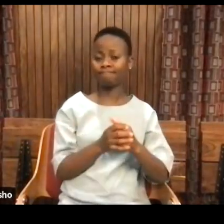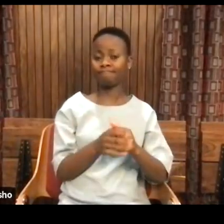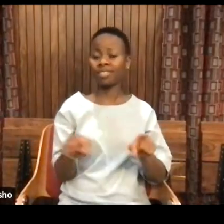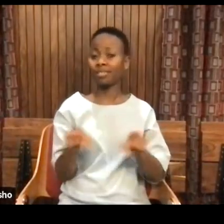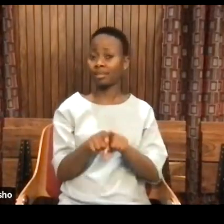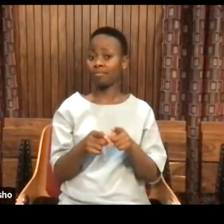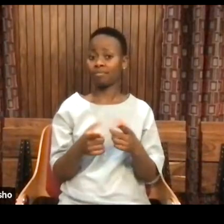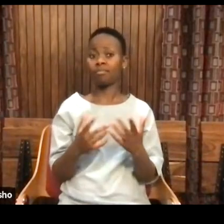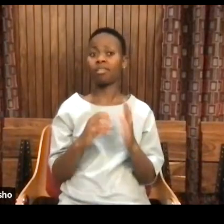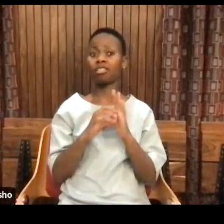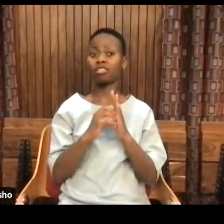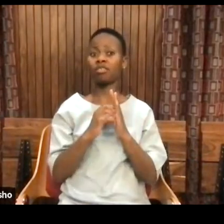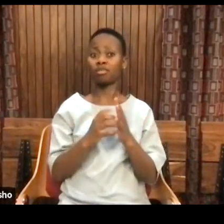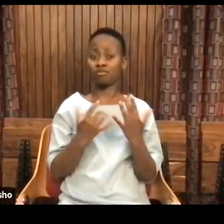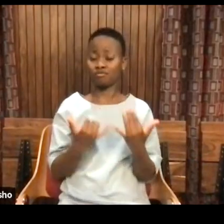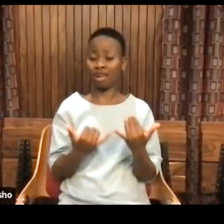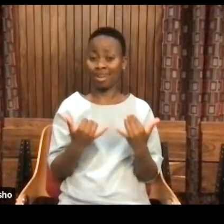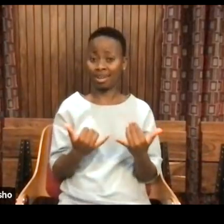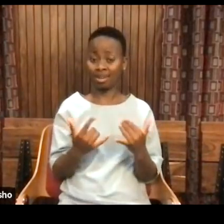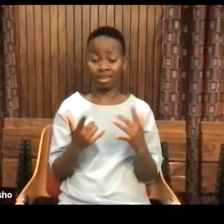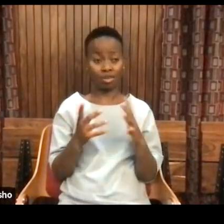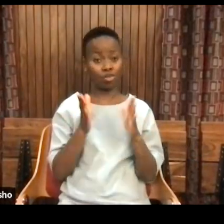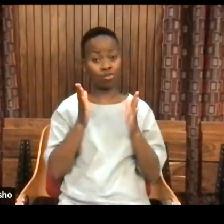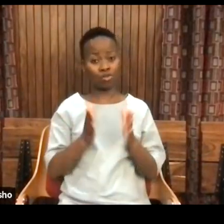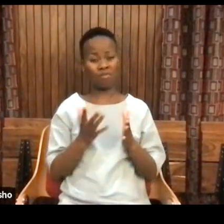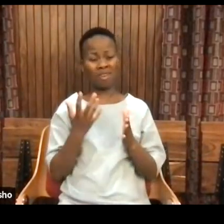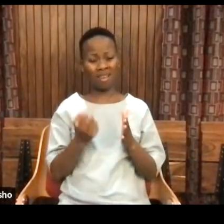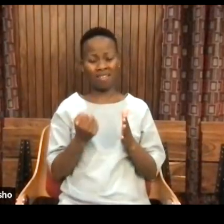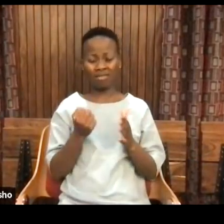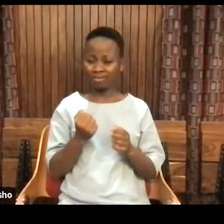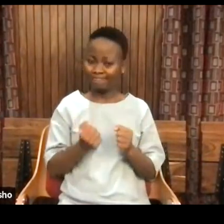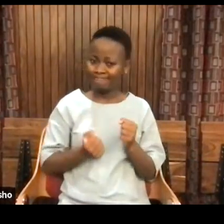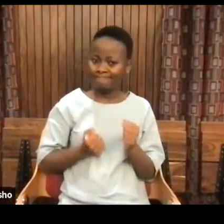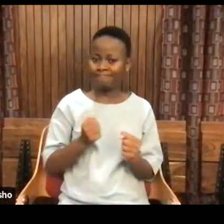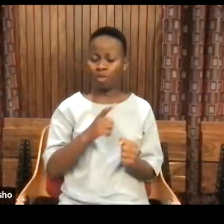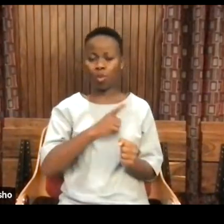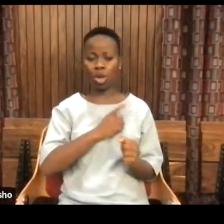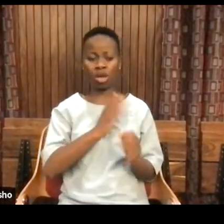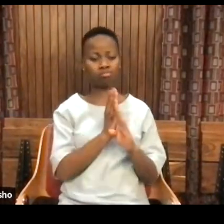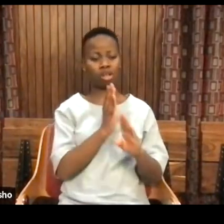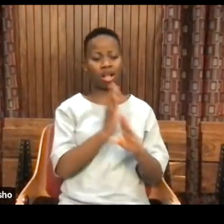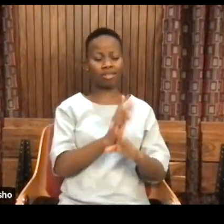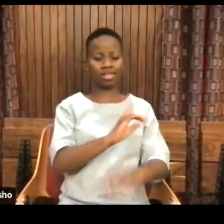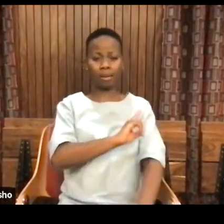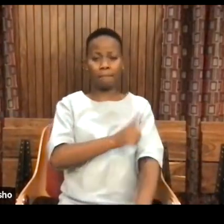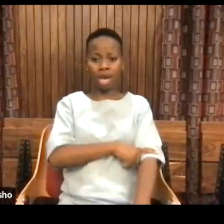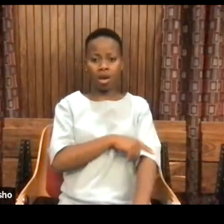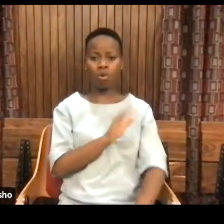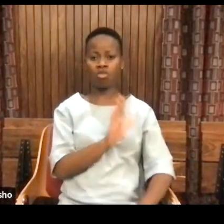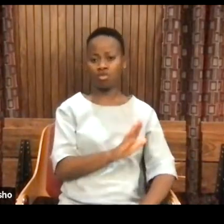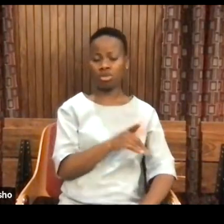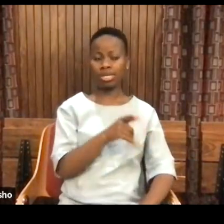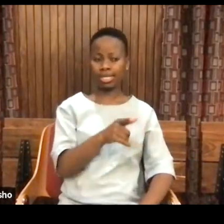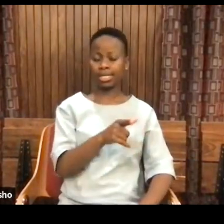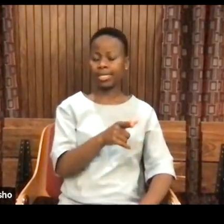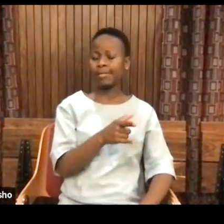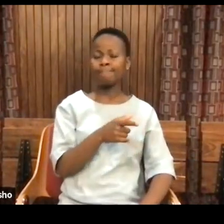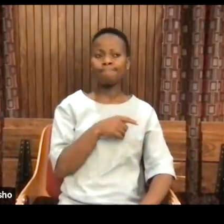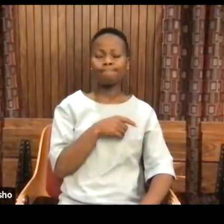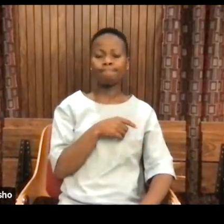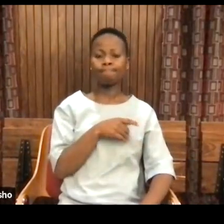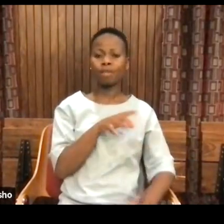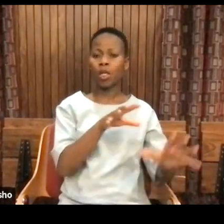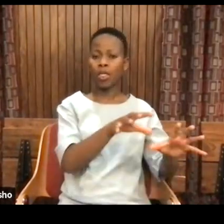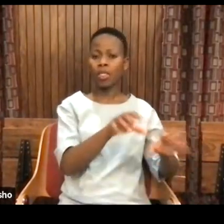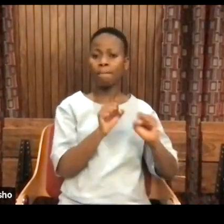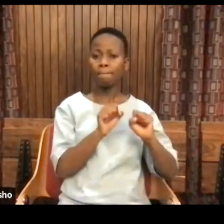now humanity is dealing with an epic struggle of the privatization of power that is jeopardizing not only